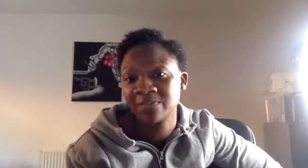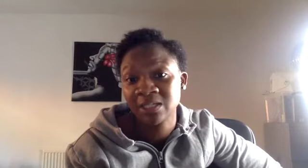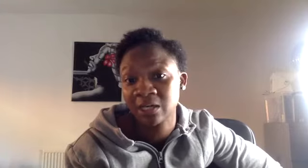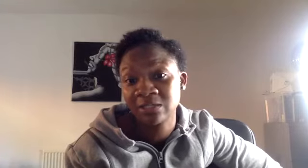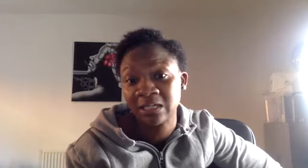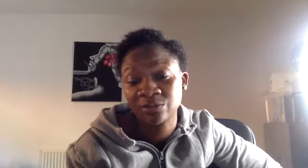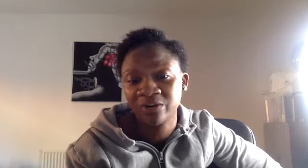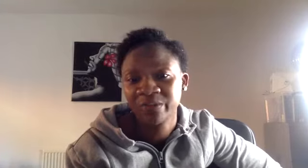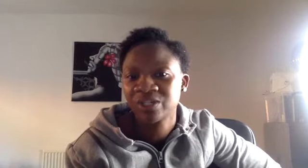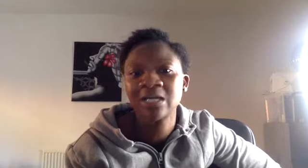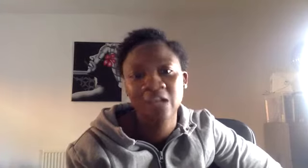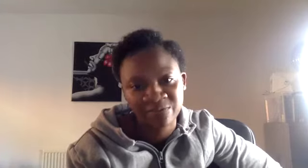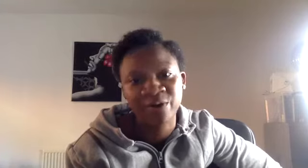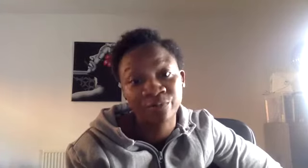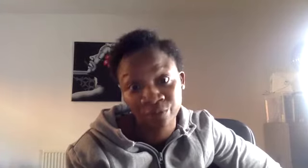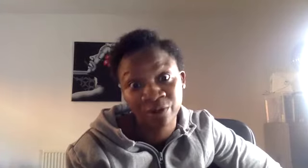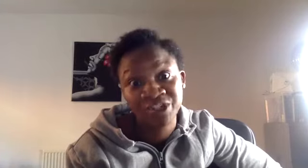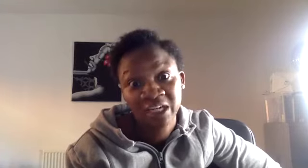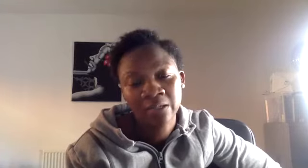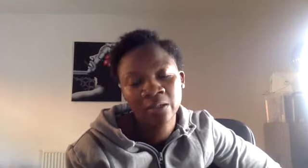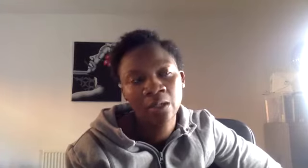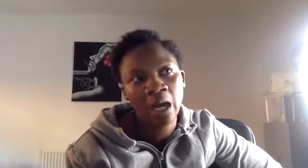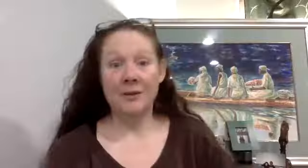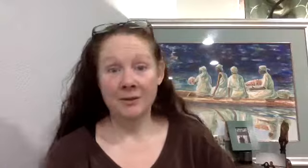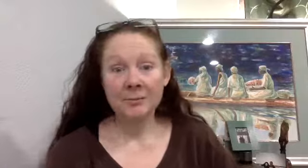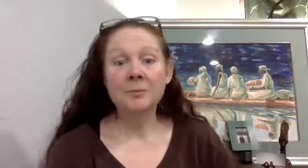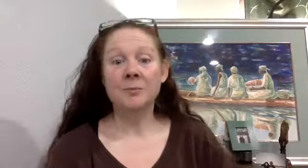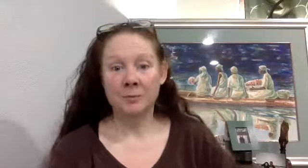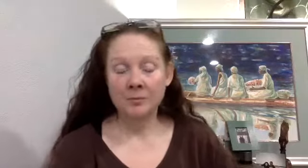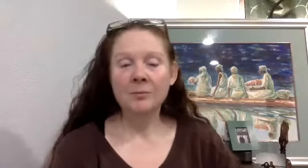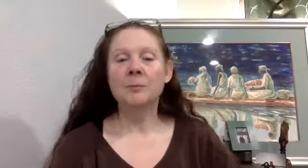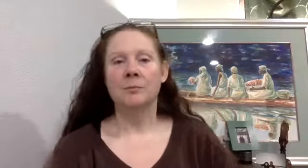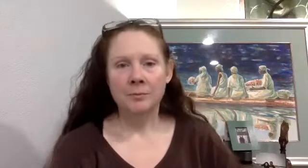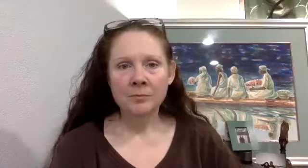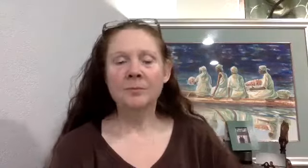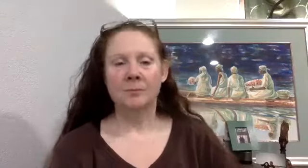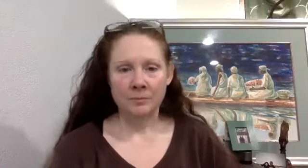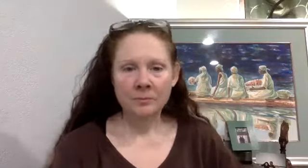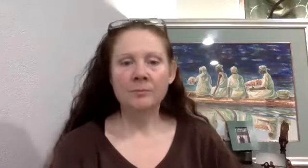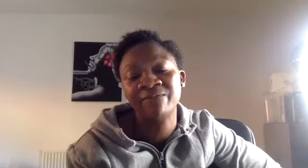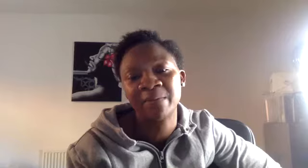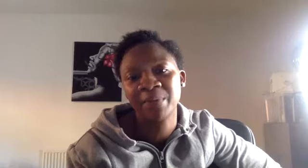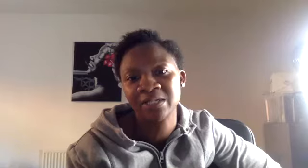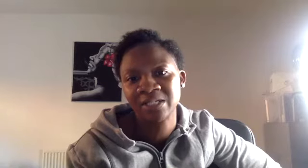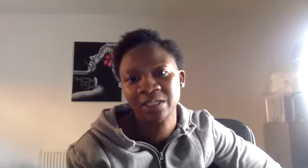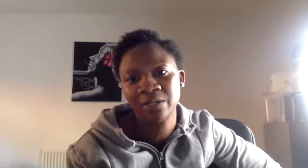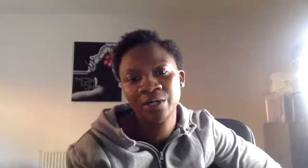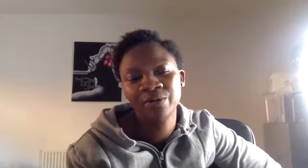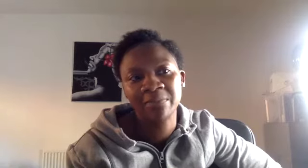It's musculoskeletal health, which does involve neurology. Yeah. Generally has what is more the relatively fit person who comes